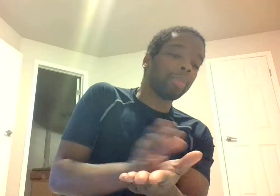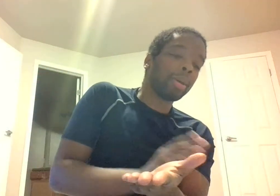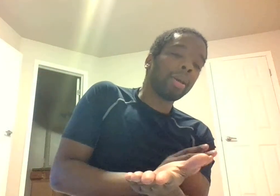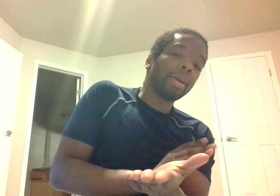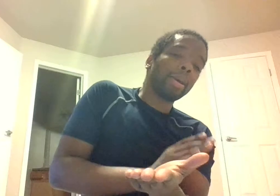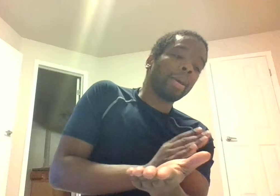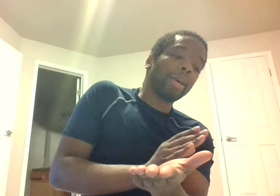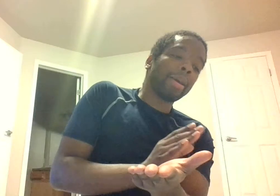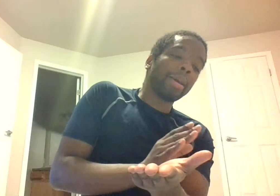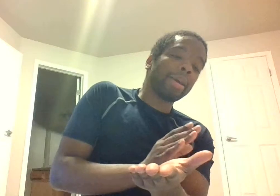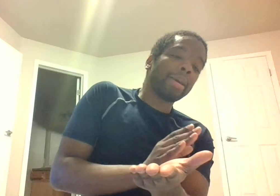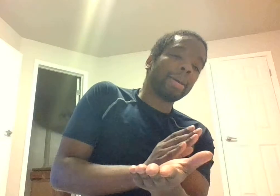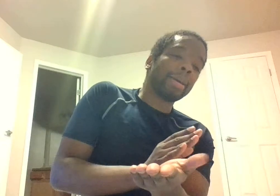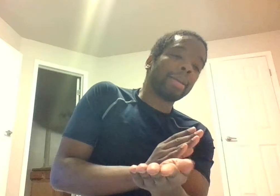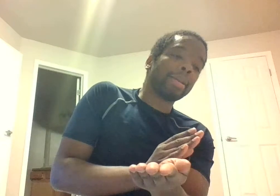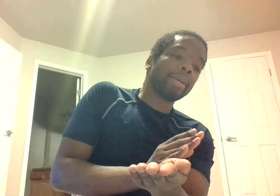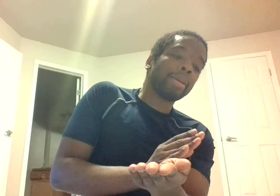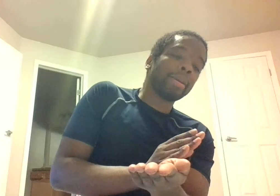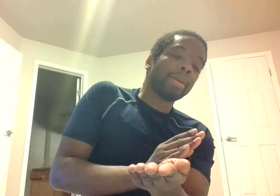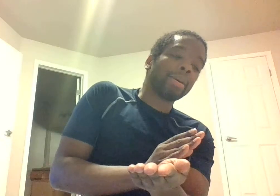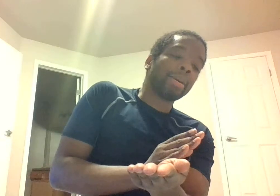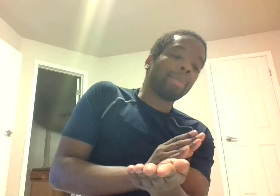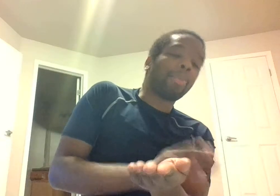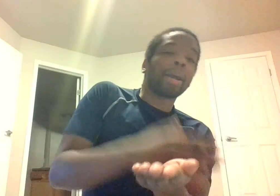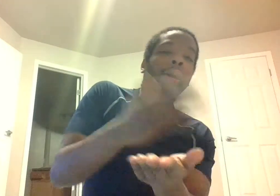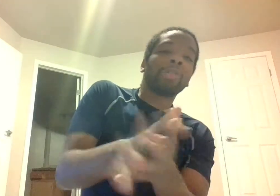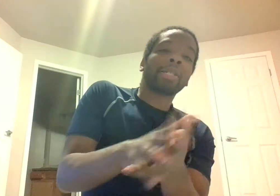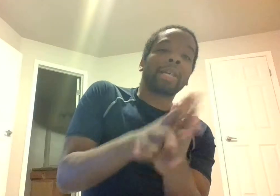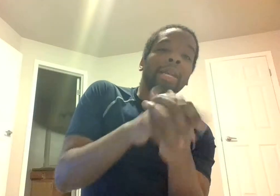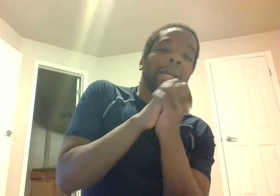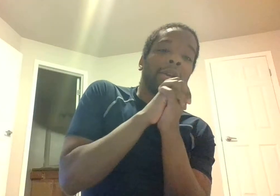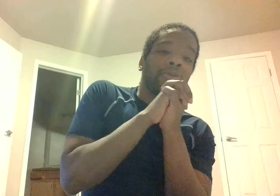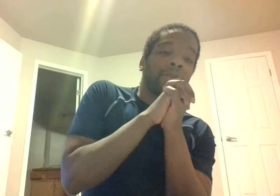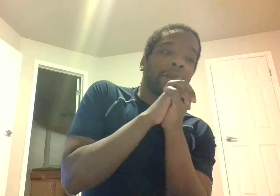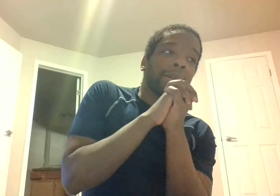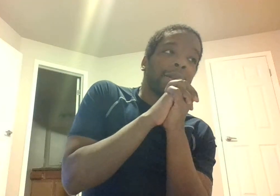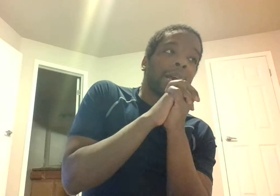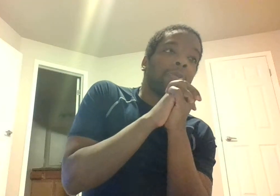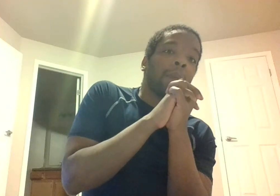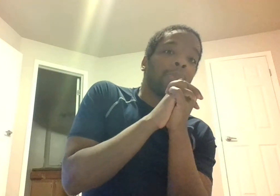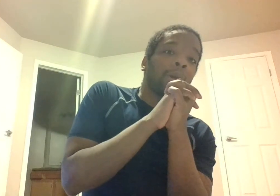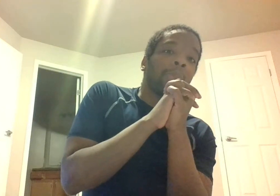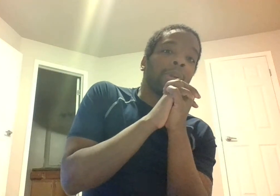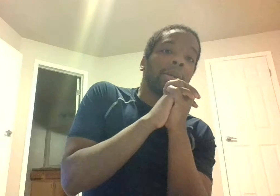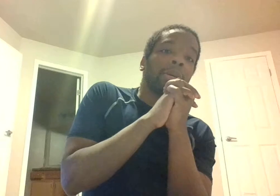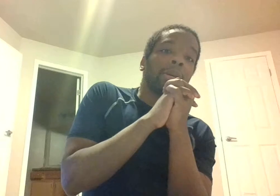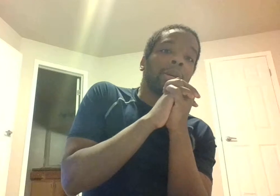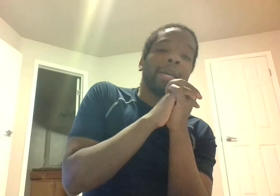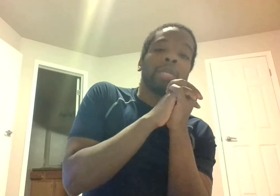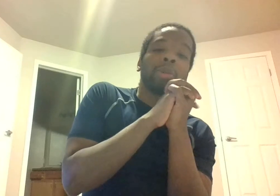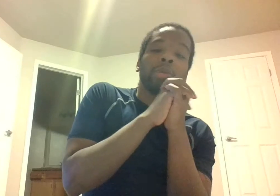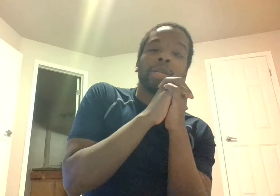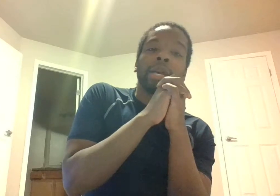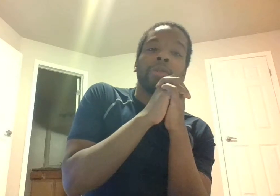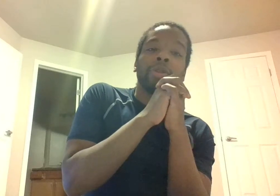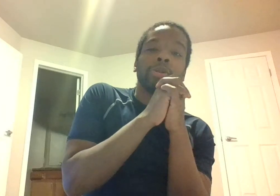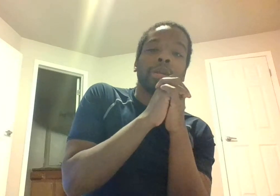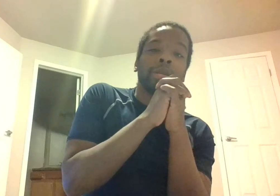and my contract say if anything that happened on my property the easement would take care of it due to the